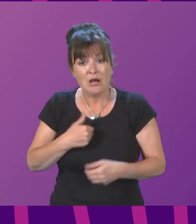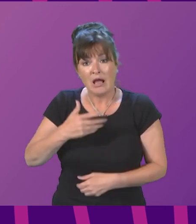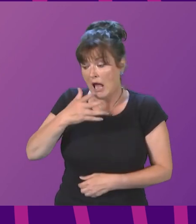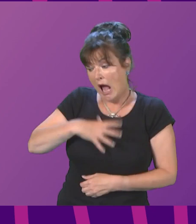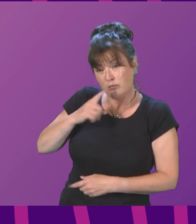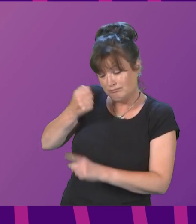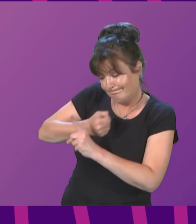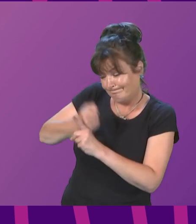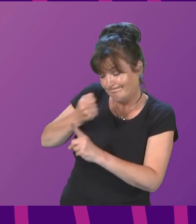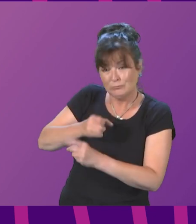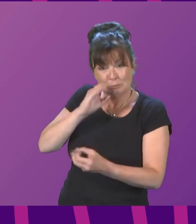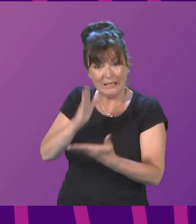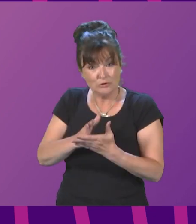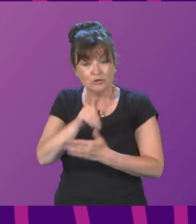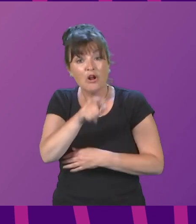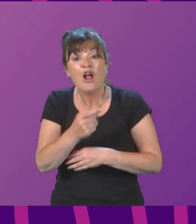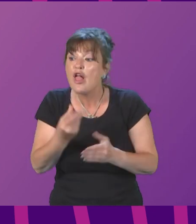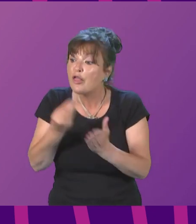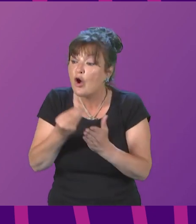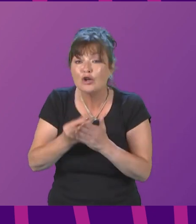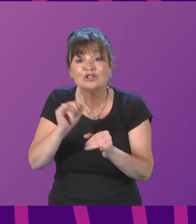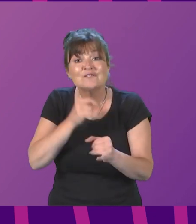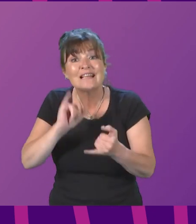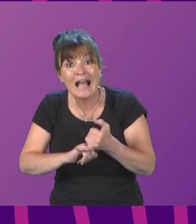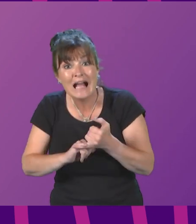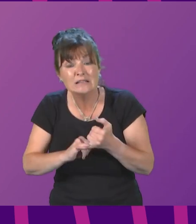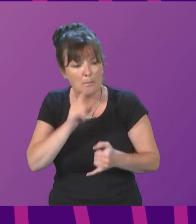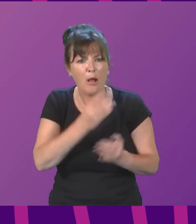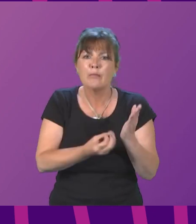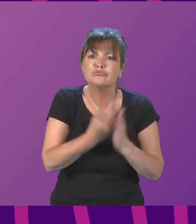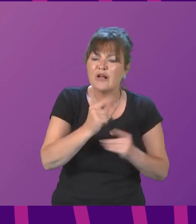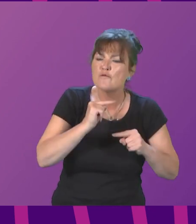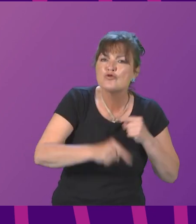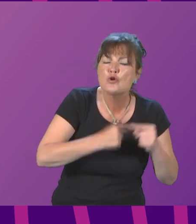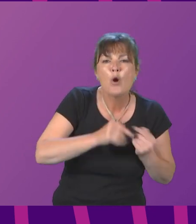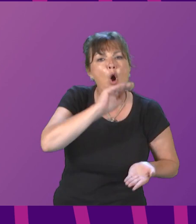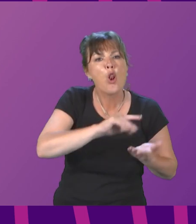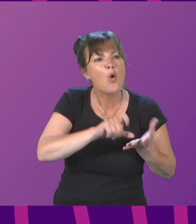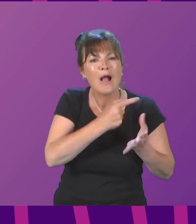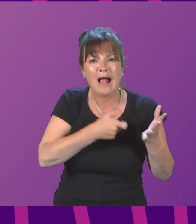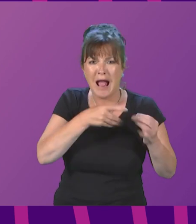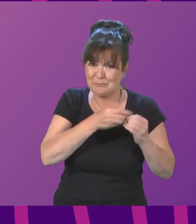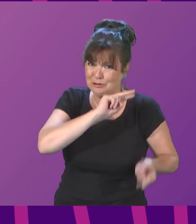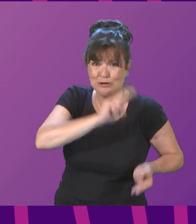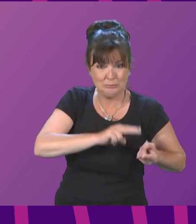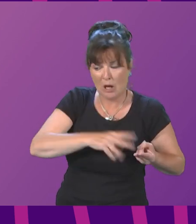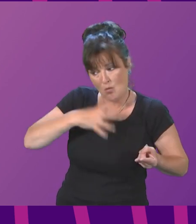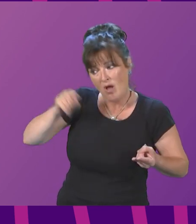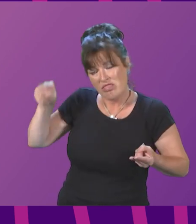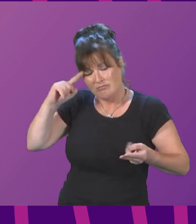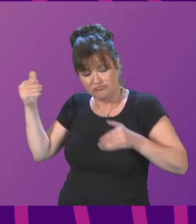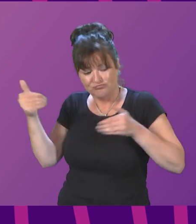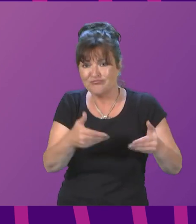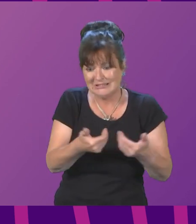link between the cost of gas and the price of renewable and low-carbon electricity. In the meantime, we will do all we can to speed up our